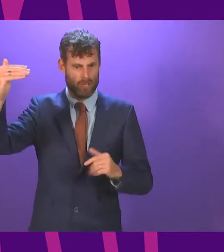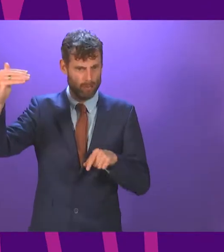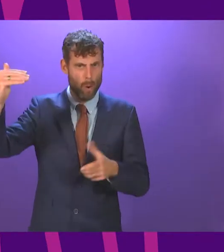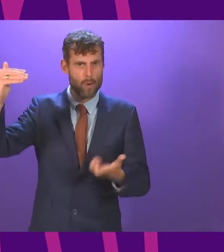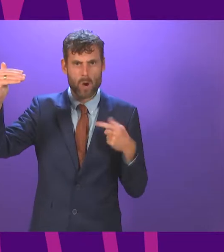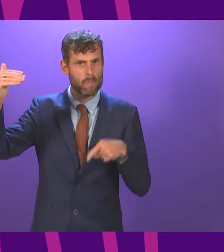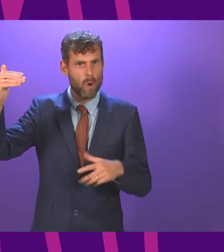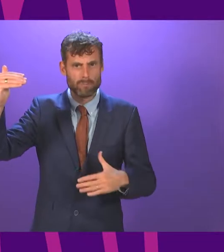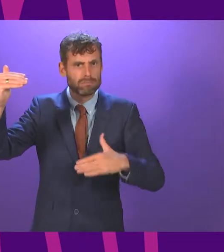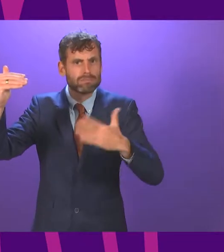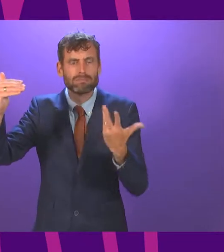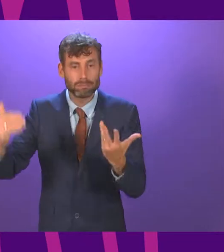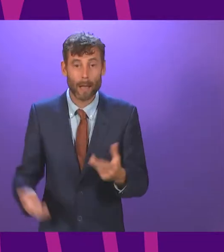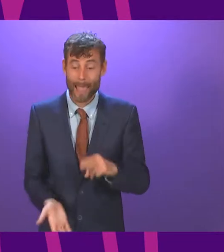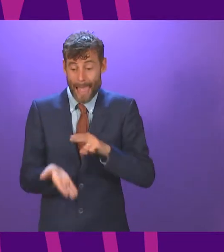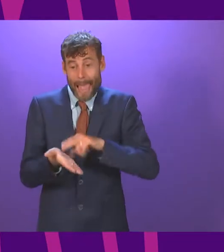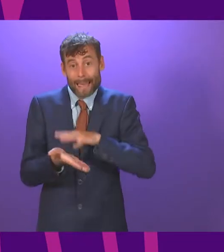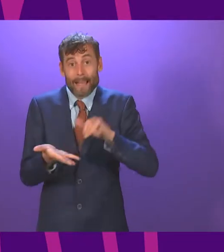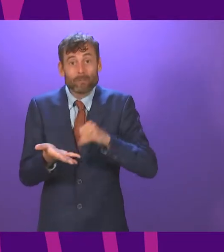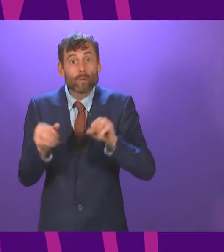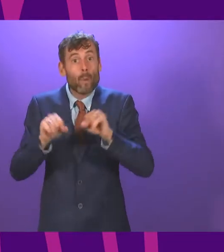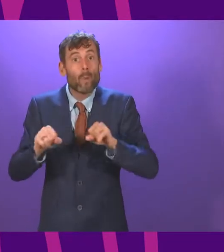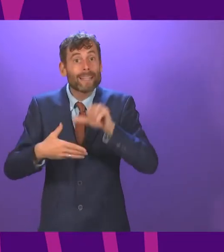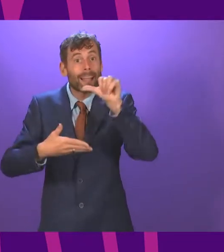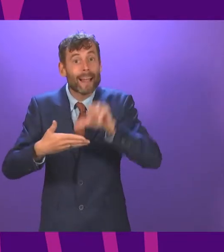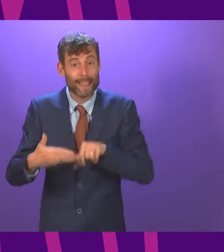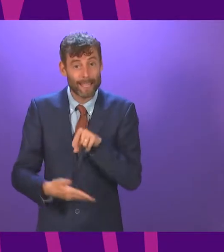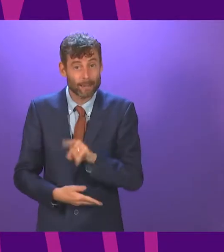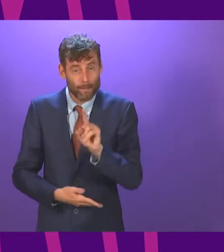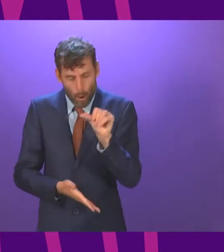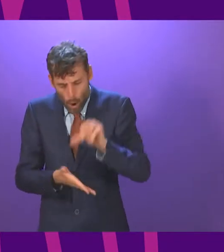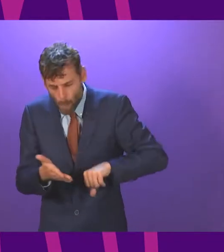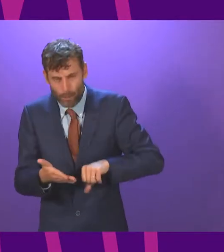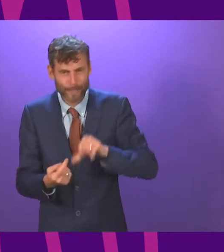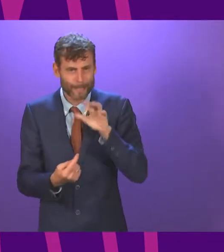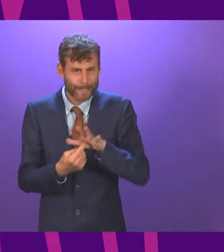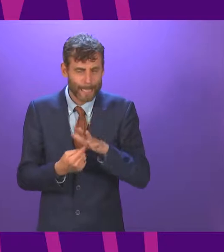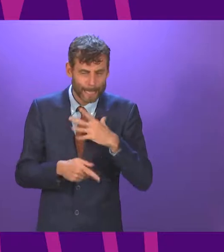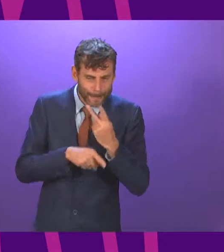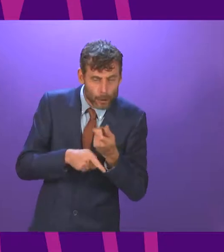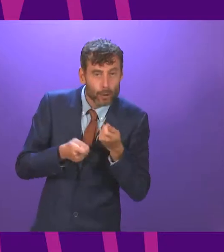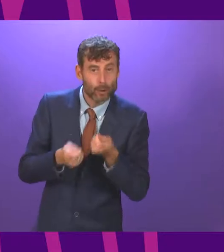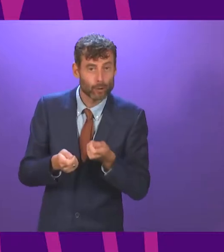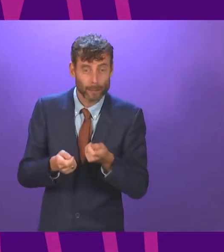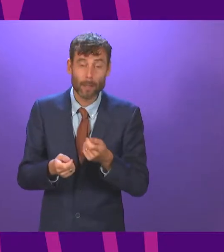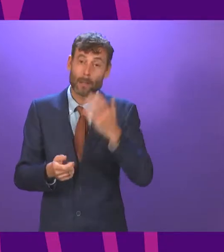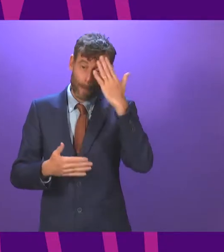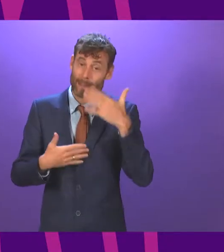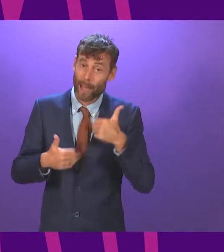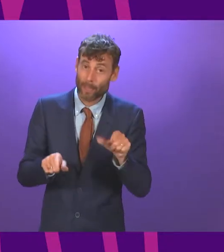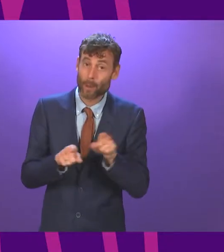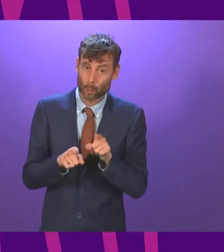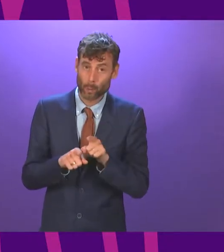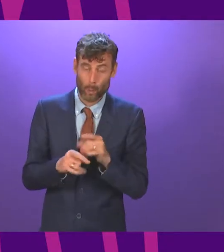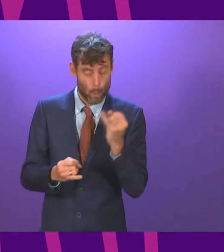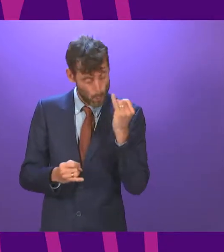waiting lists in the NHS for operations, for vital treatments, and, shamefully, for mental health. People